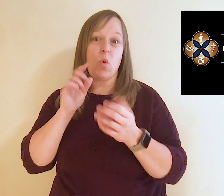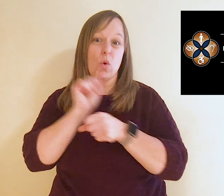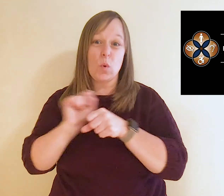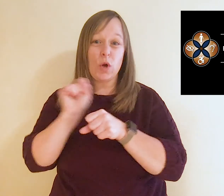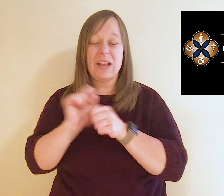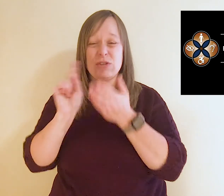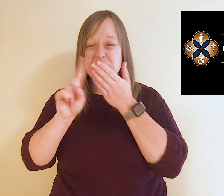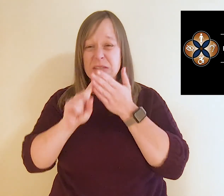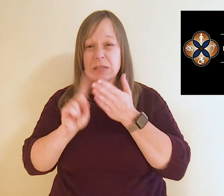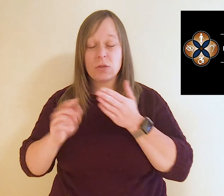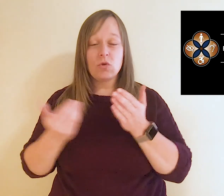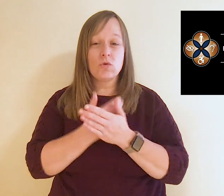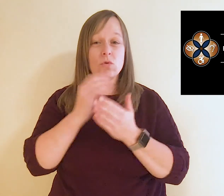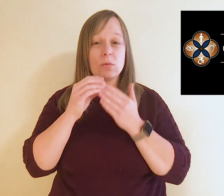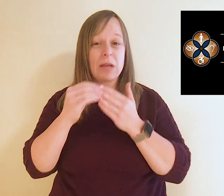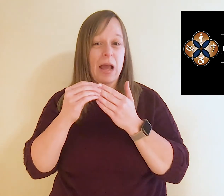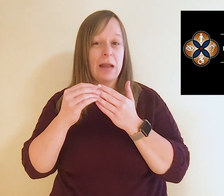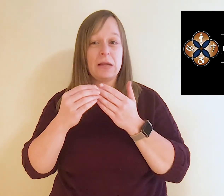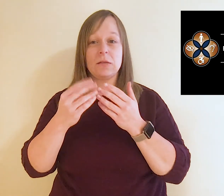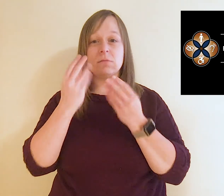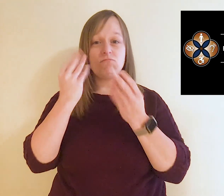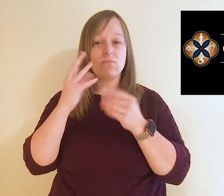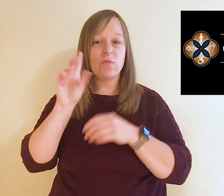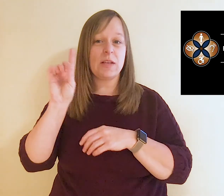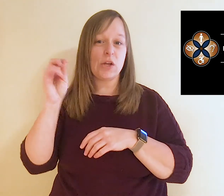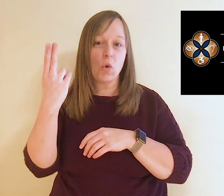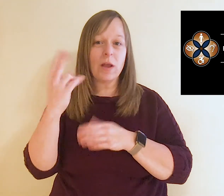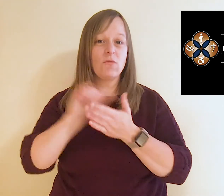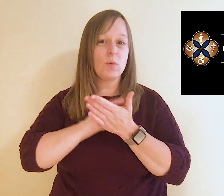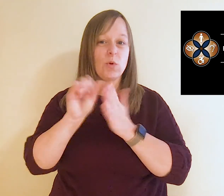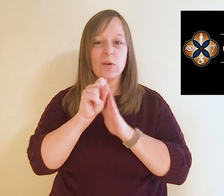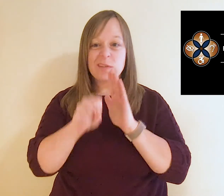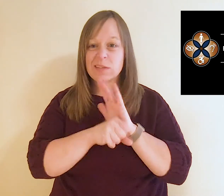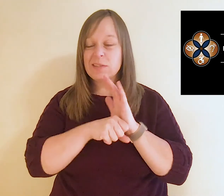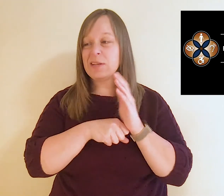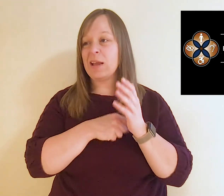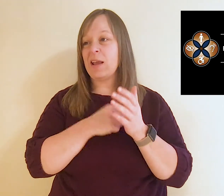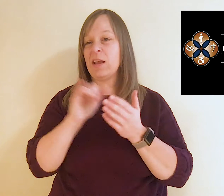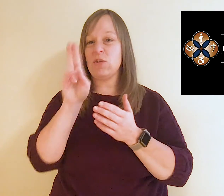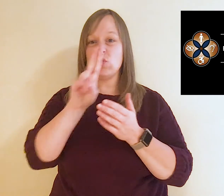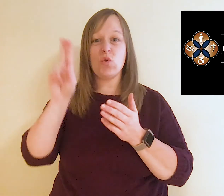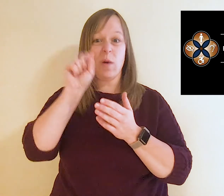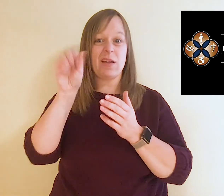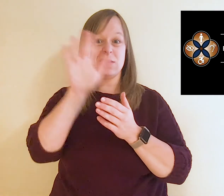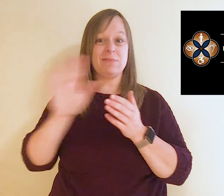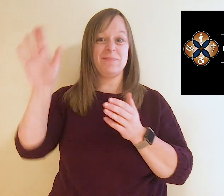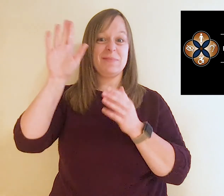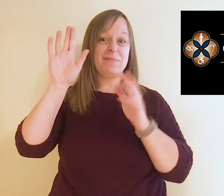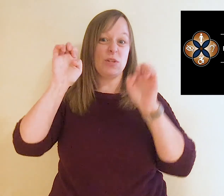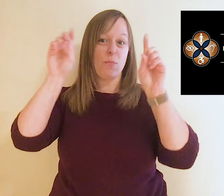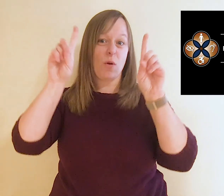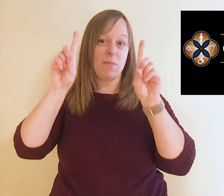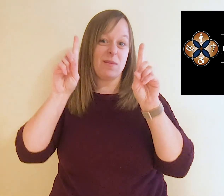and updated of new guidance that's coming out from New York State Department of Health and the United States Department of Education.